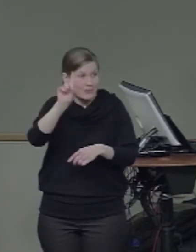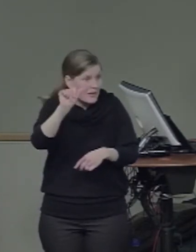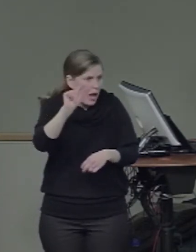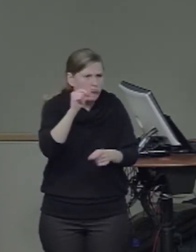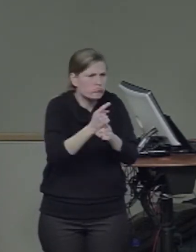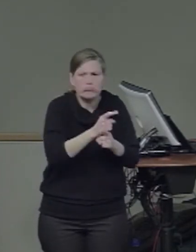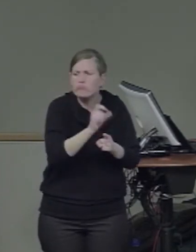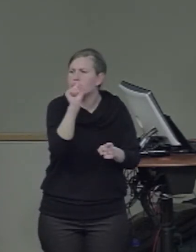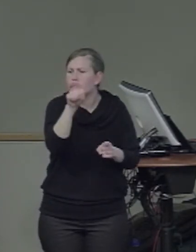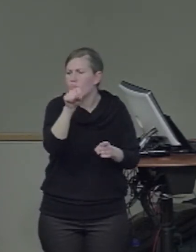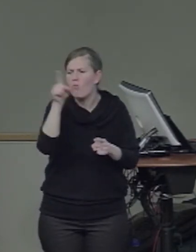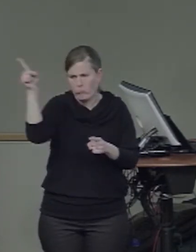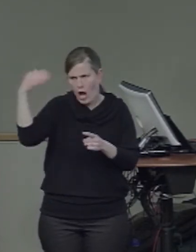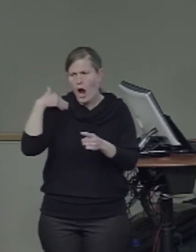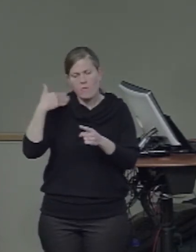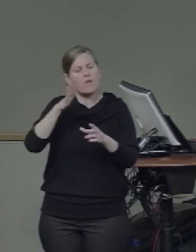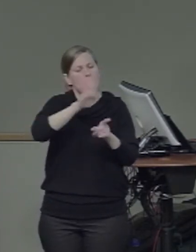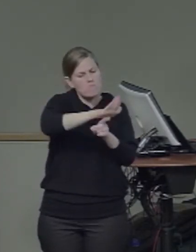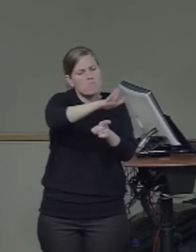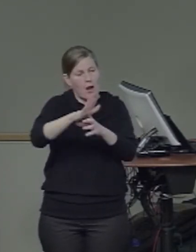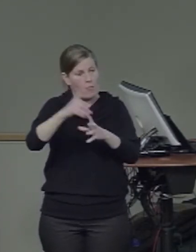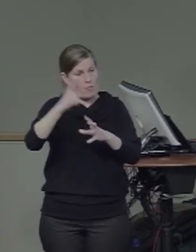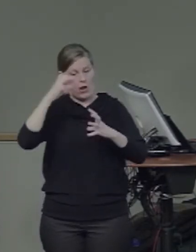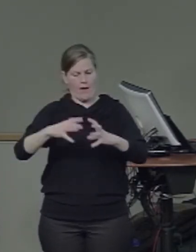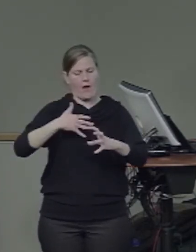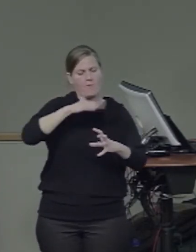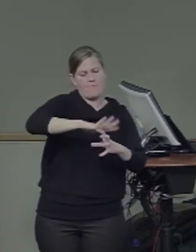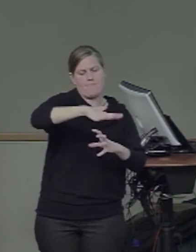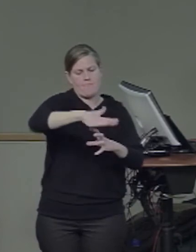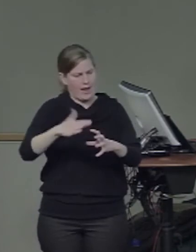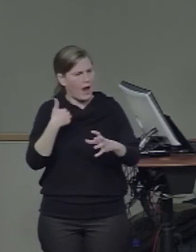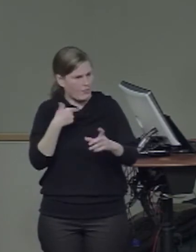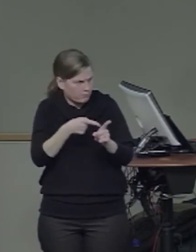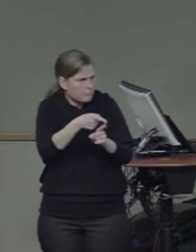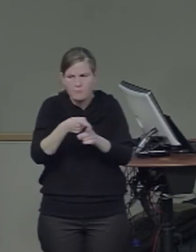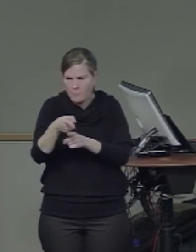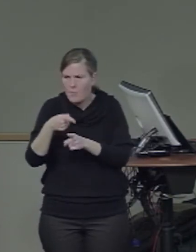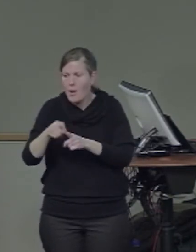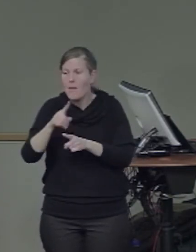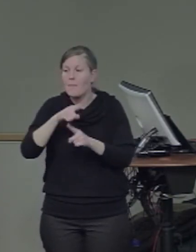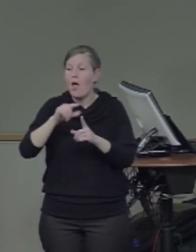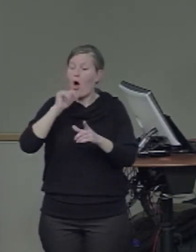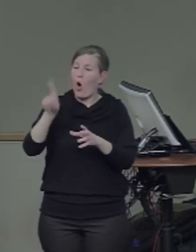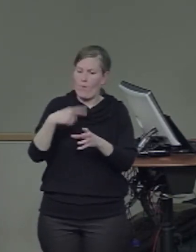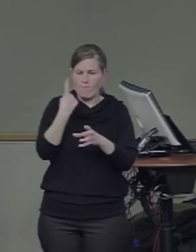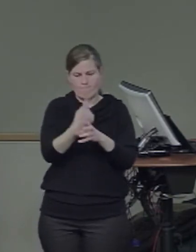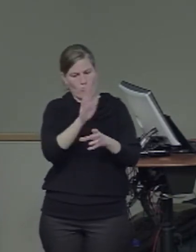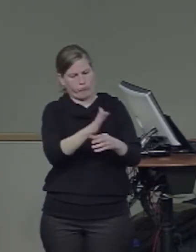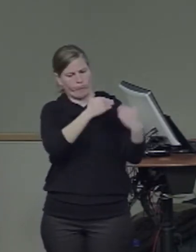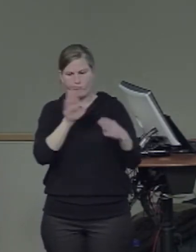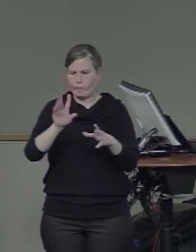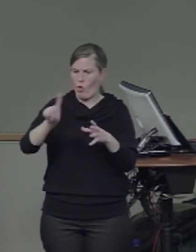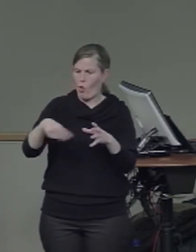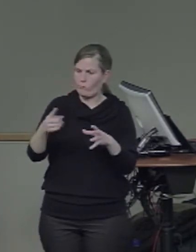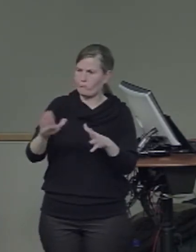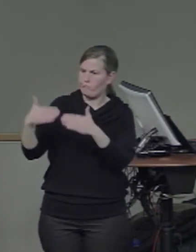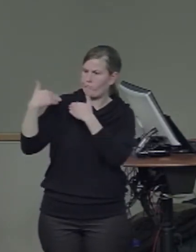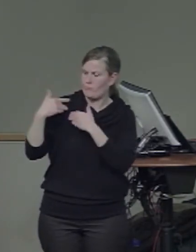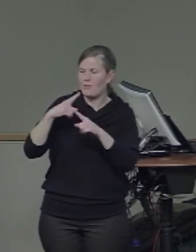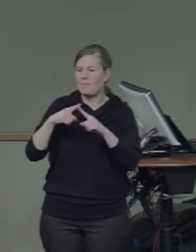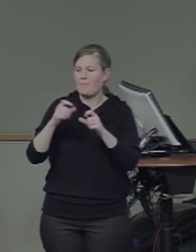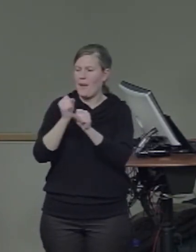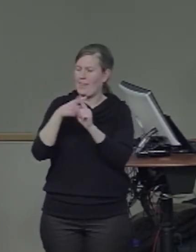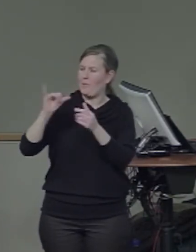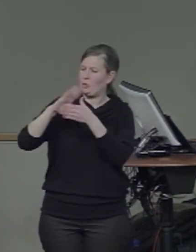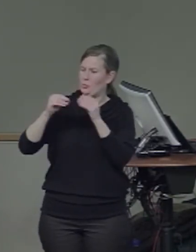specialization, but the specialization is partial. It's not as absolute as the modular story would lead you to believe,